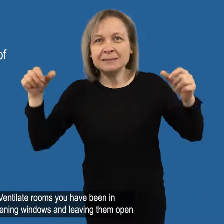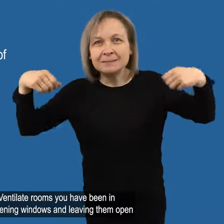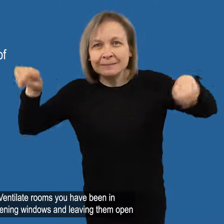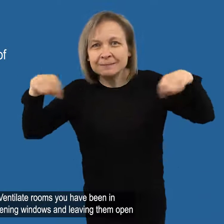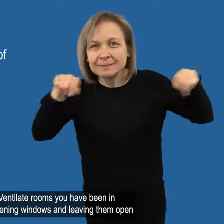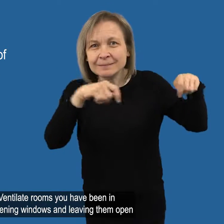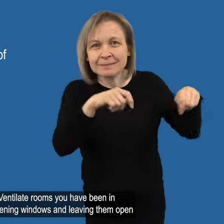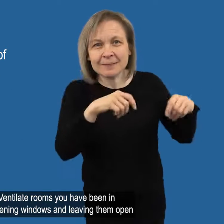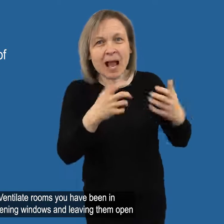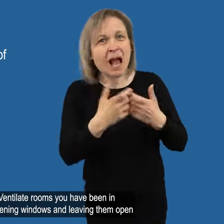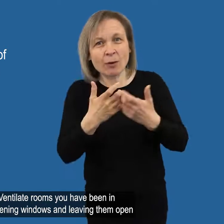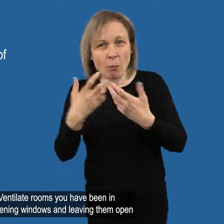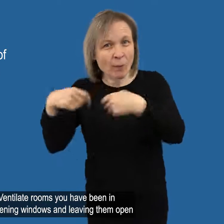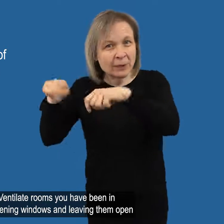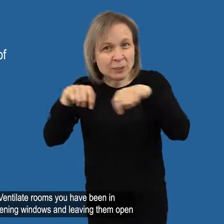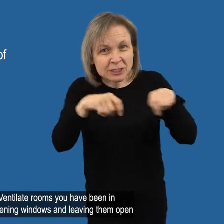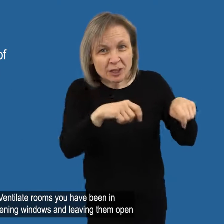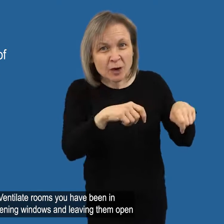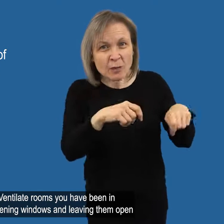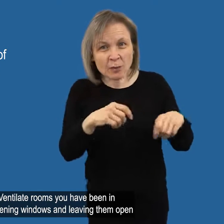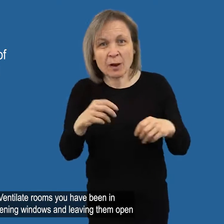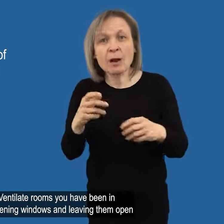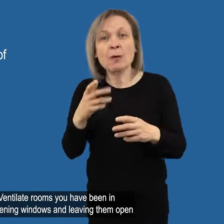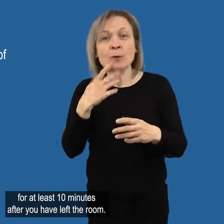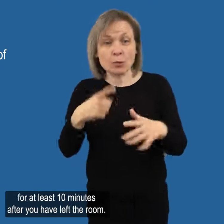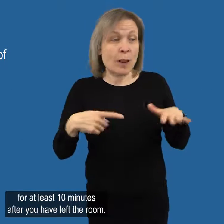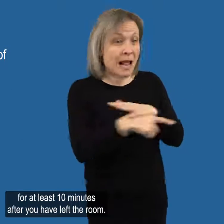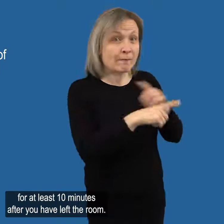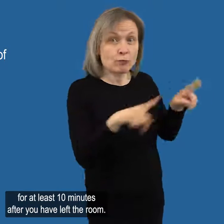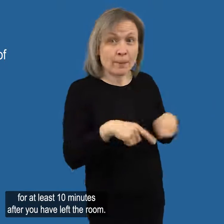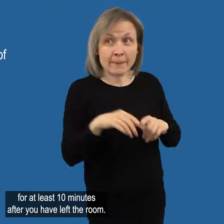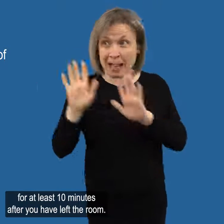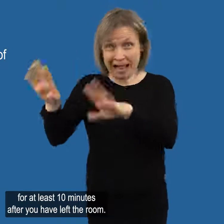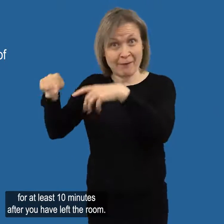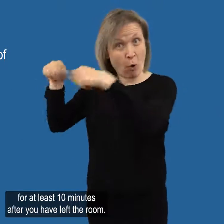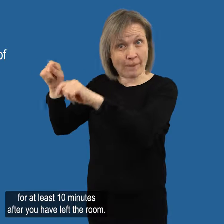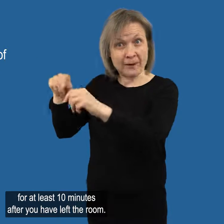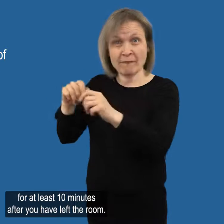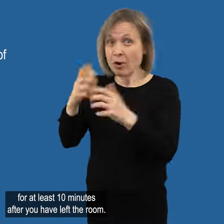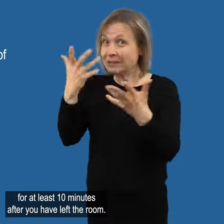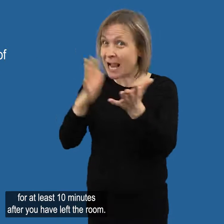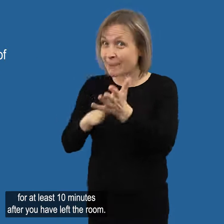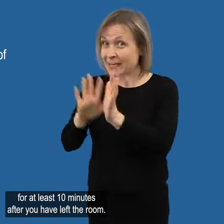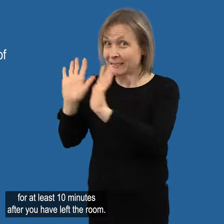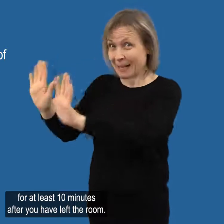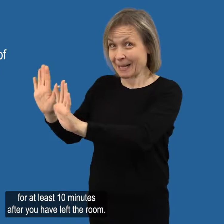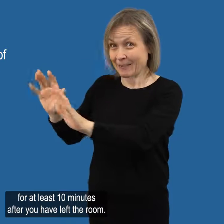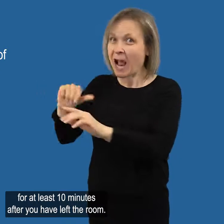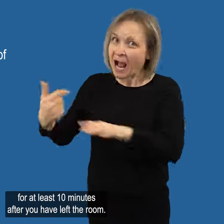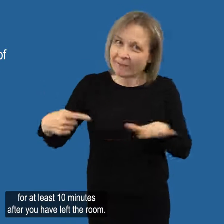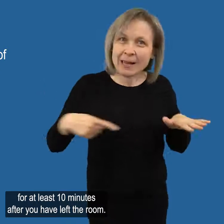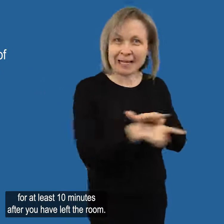Ventilate rooms you have been in by opening windows and leaving them open for at least 10 minutes after you have left the room